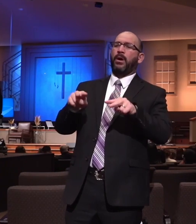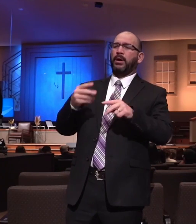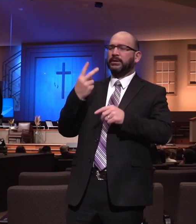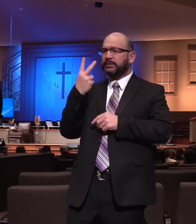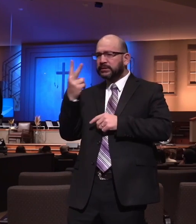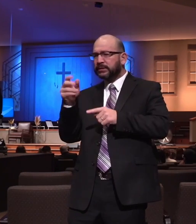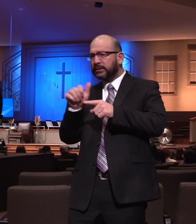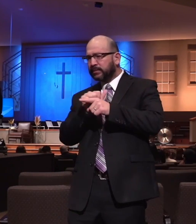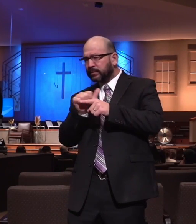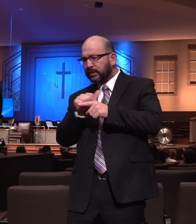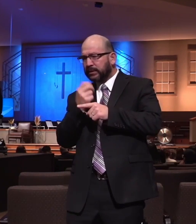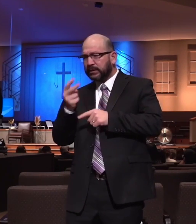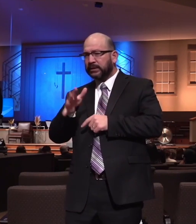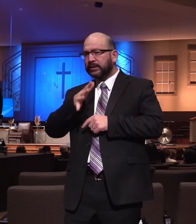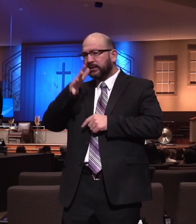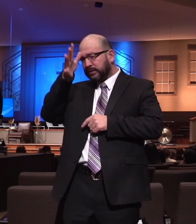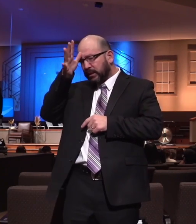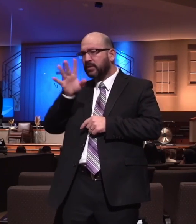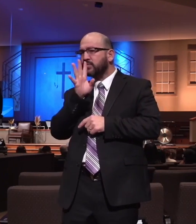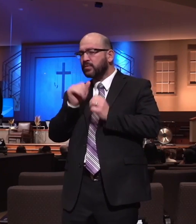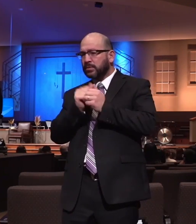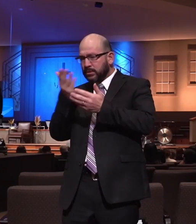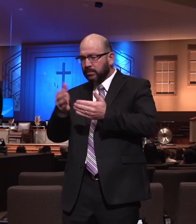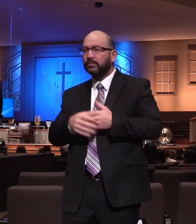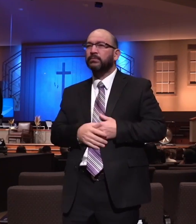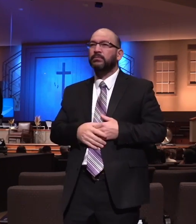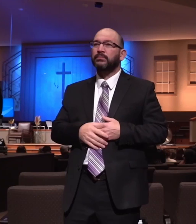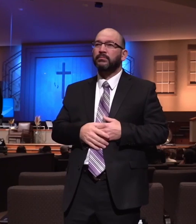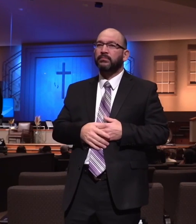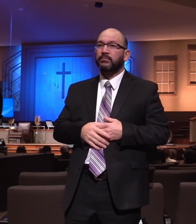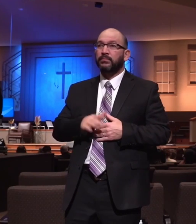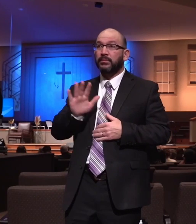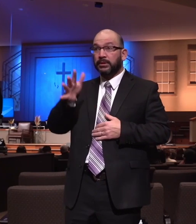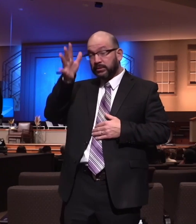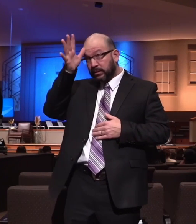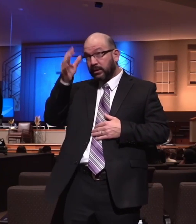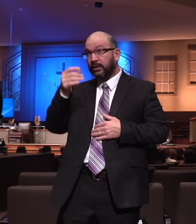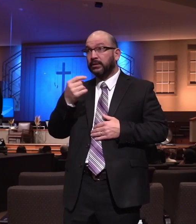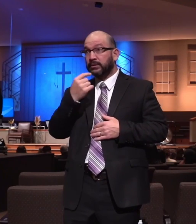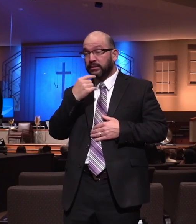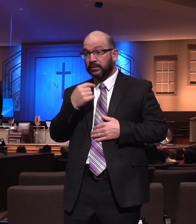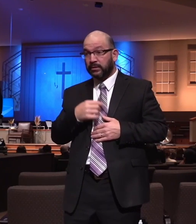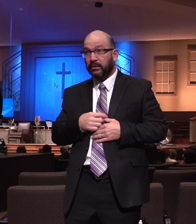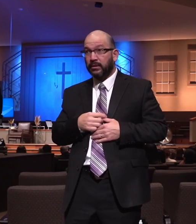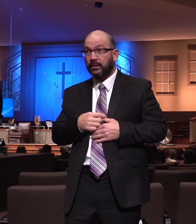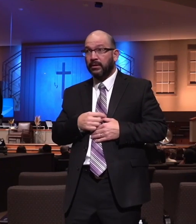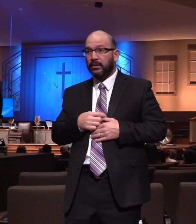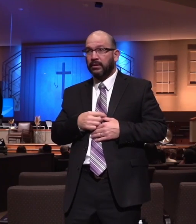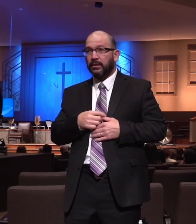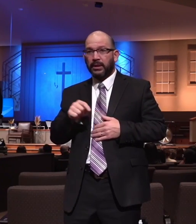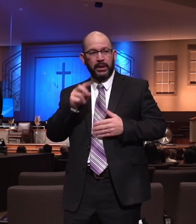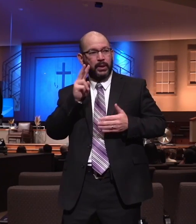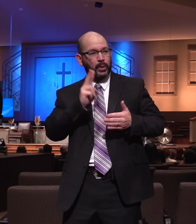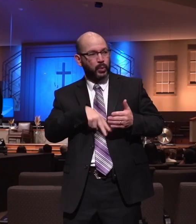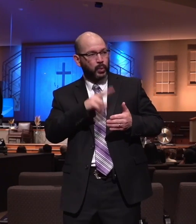just seeing his dad in the parking lot and talking to him and having his dad tell me how he reads certain Scriptures with his family